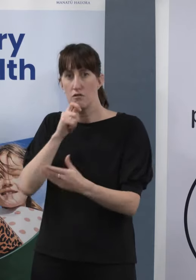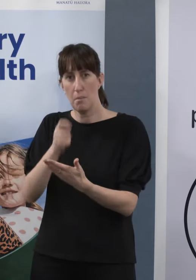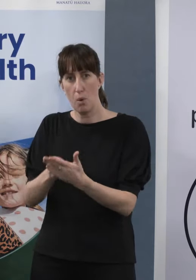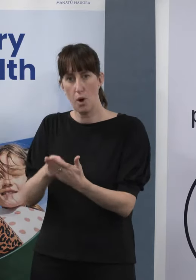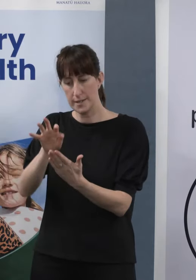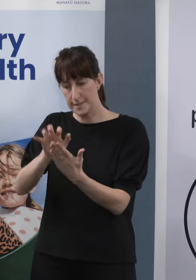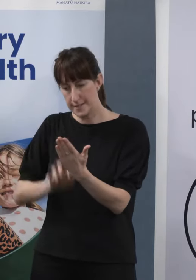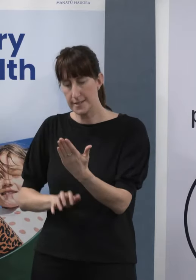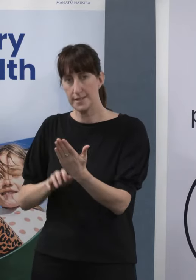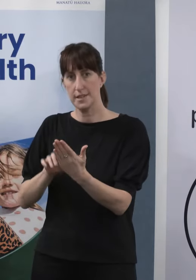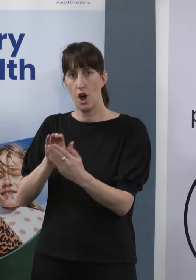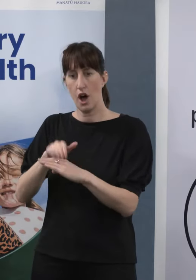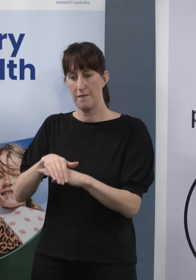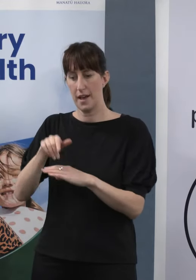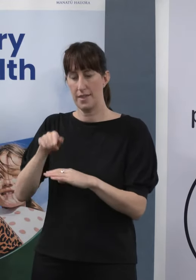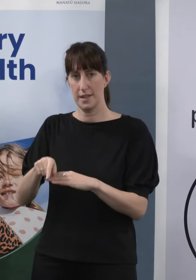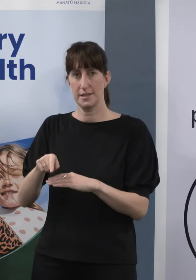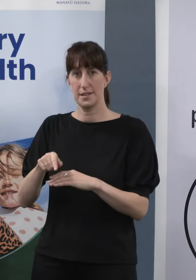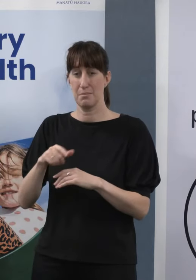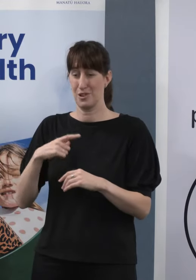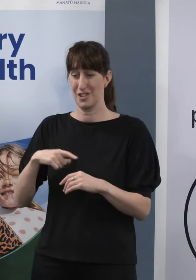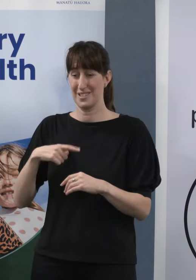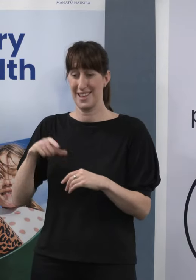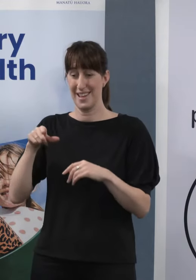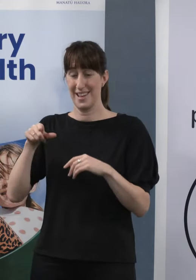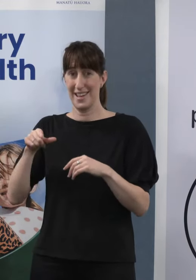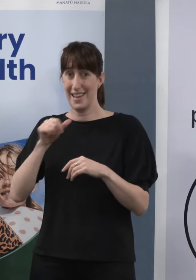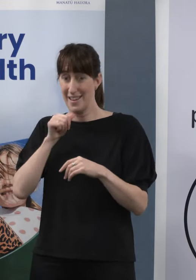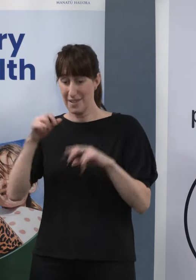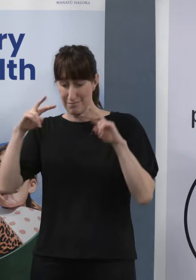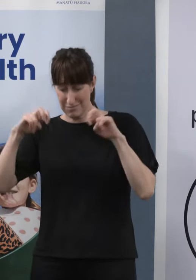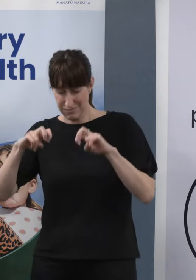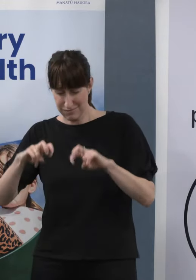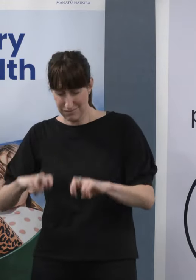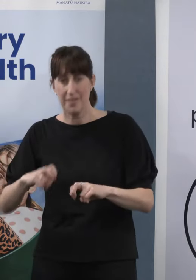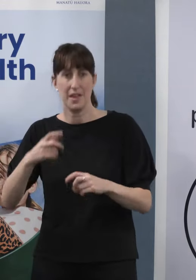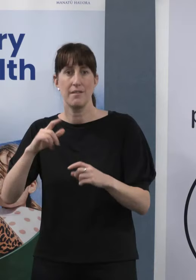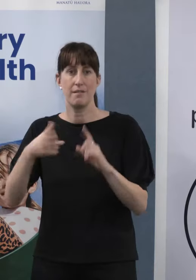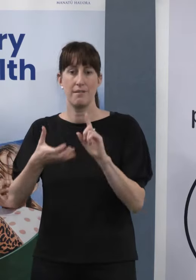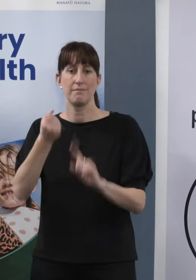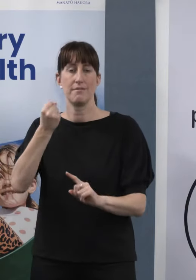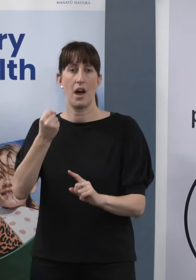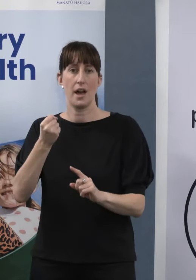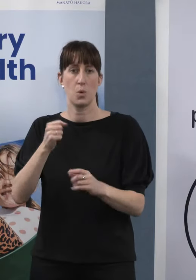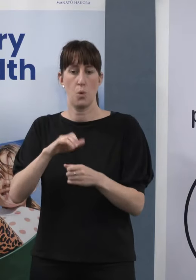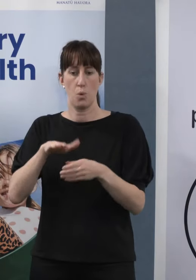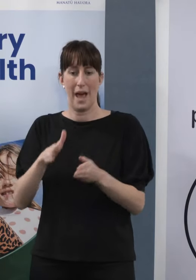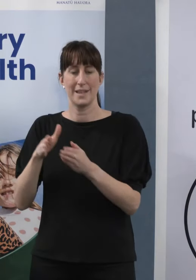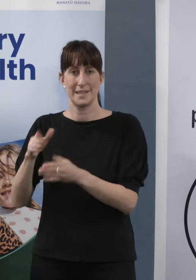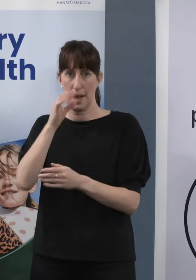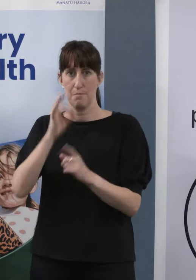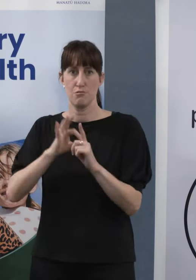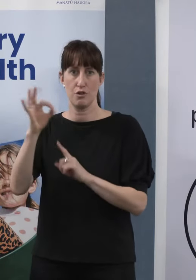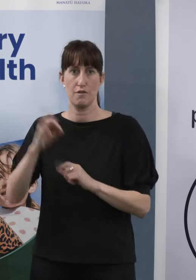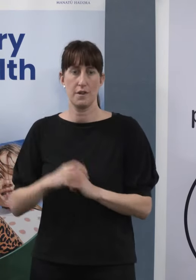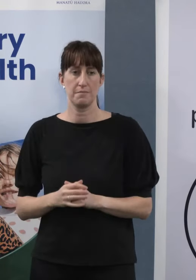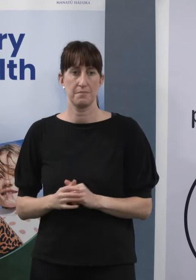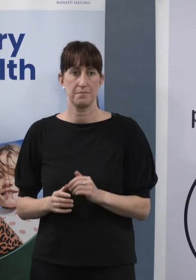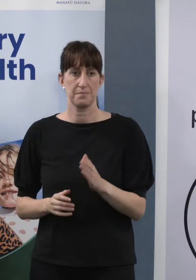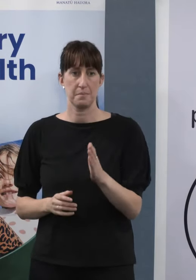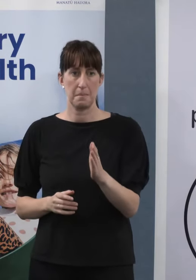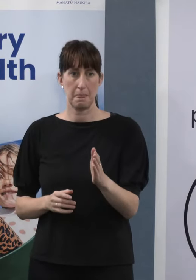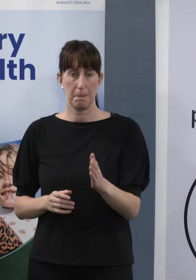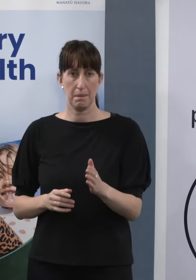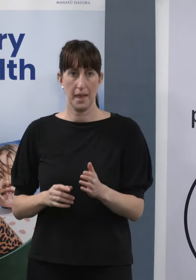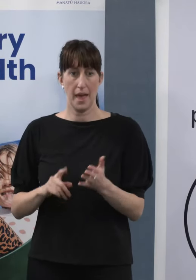actually where the areas were, that we should have done better. Right, the National Institute of Medical Lab Technicians, they say